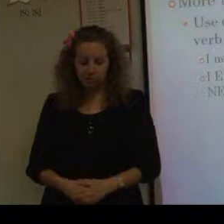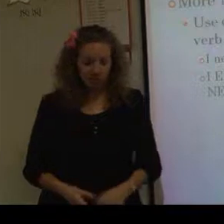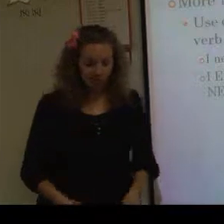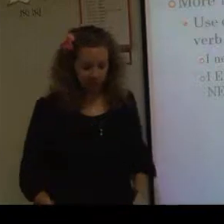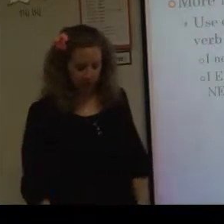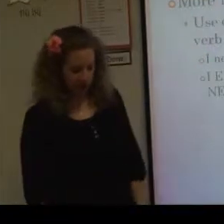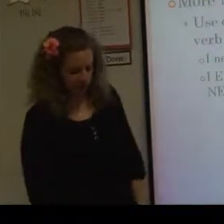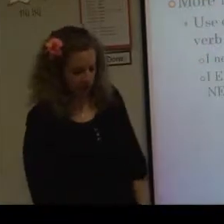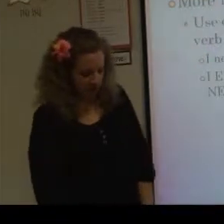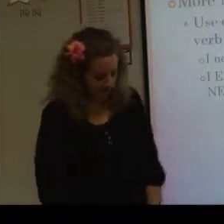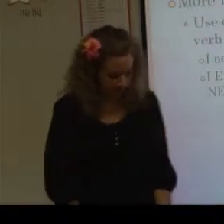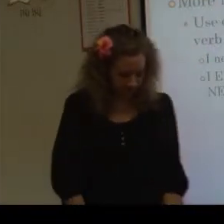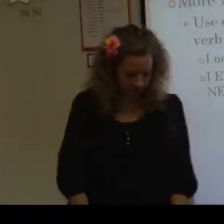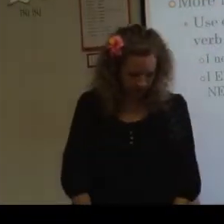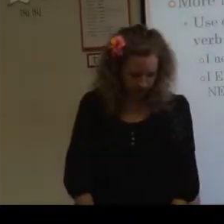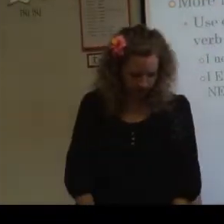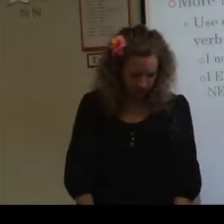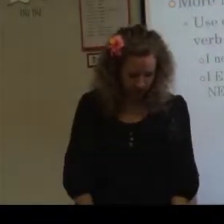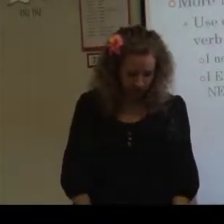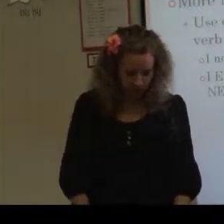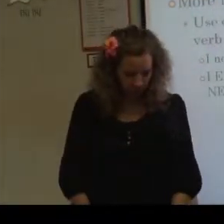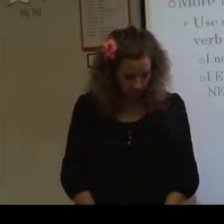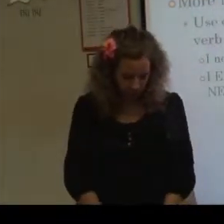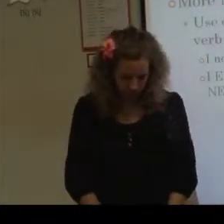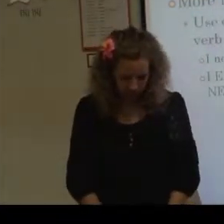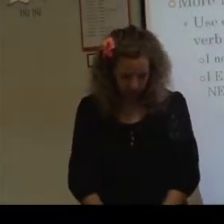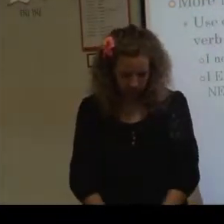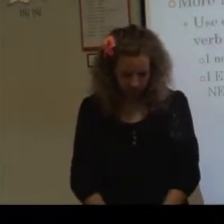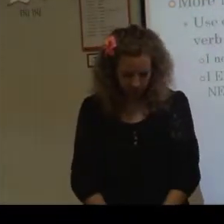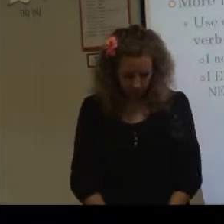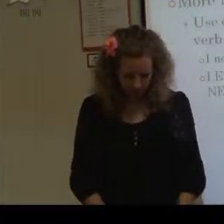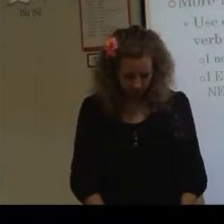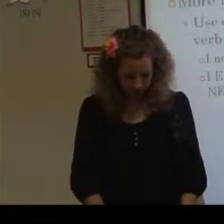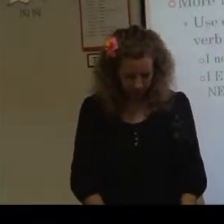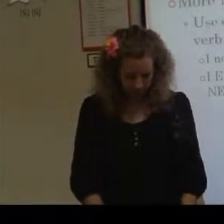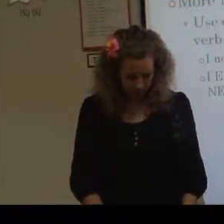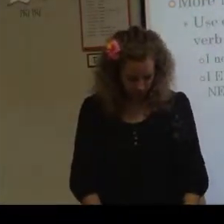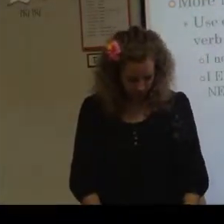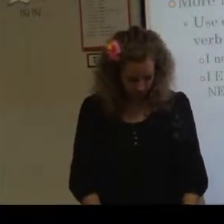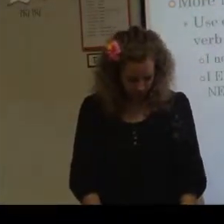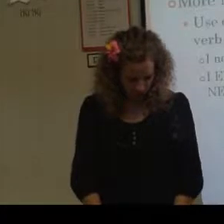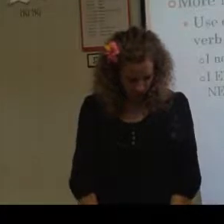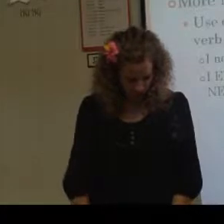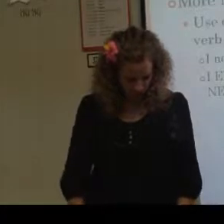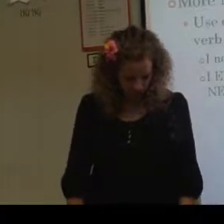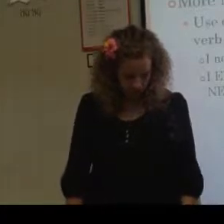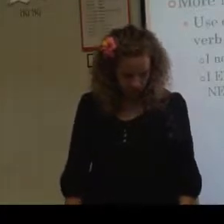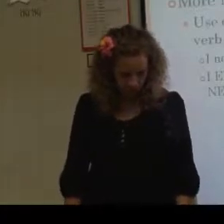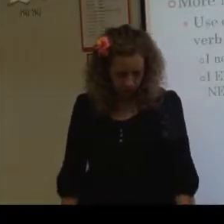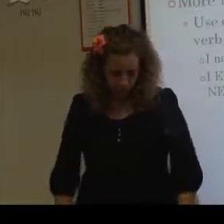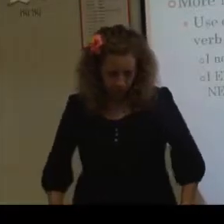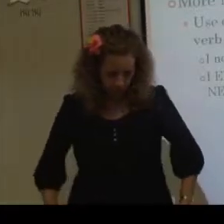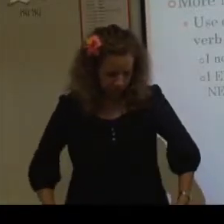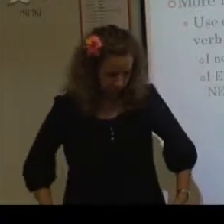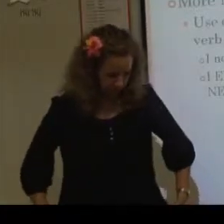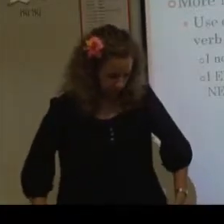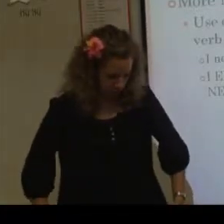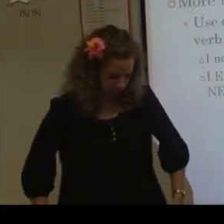For this one, if you guys want to turn back, then you'll be able to see what it shows. So like page 154